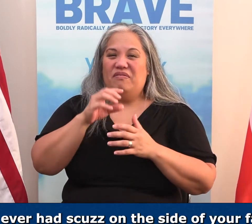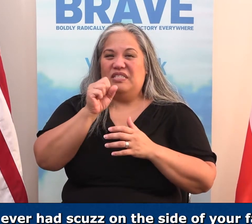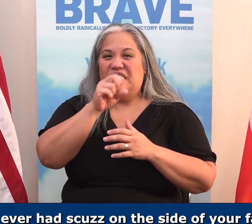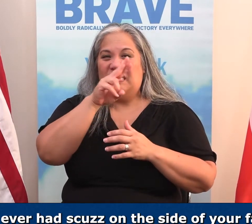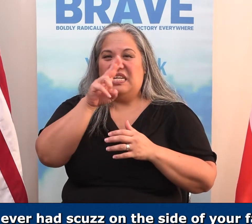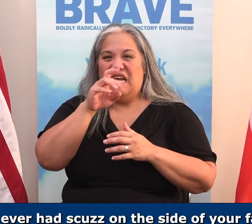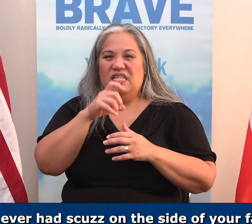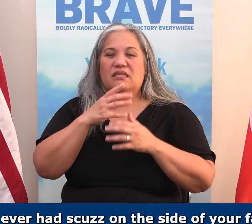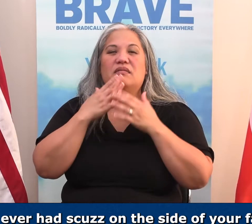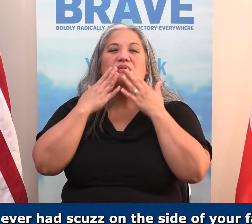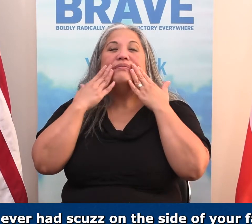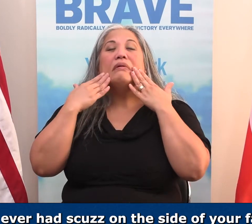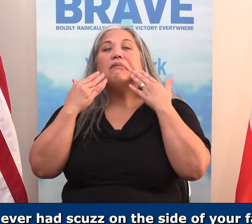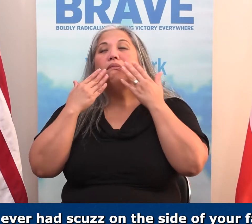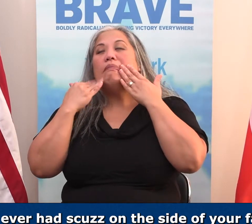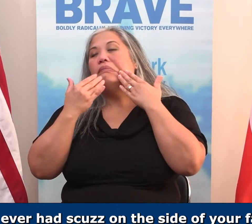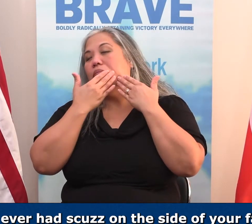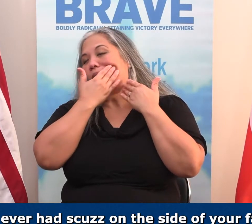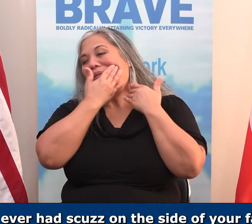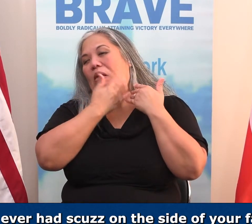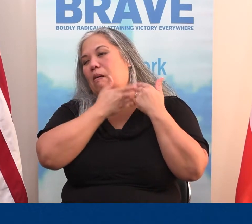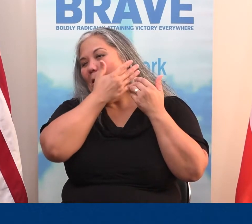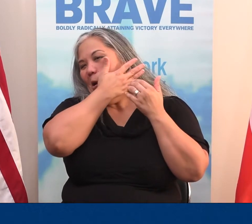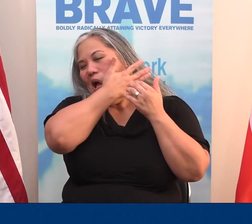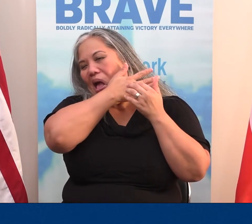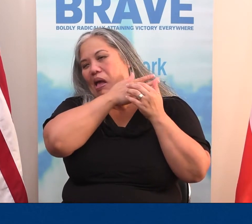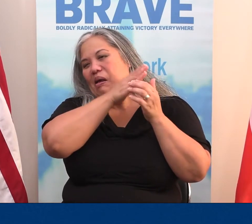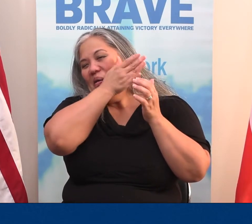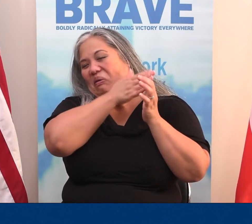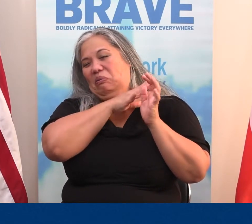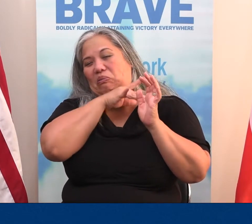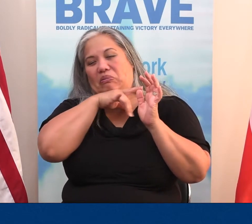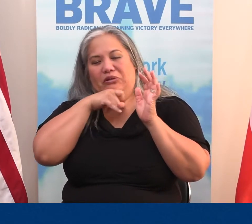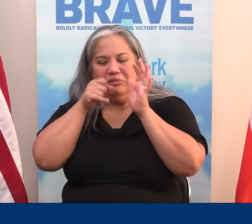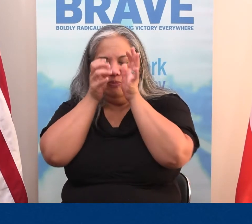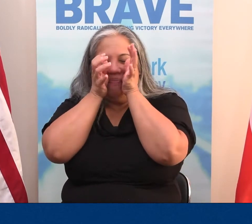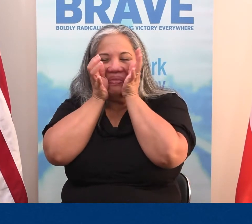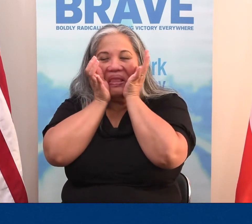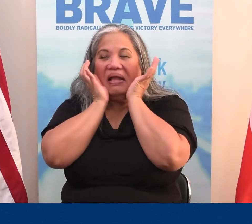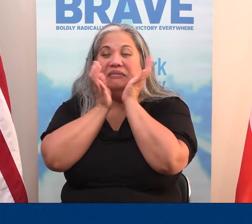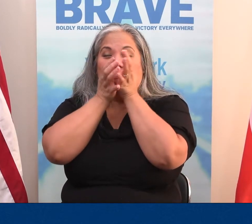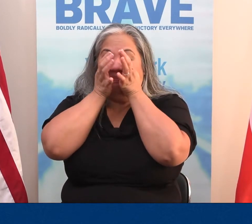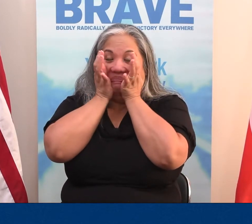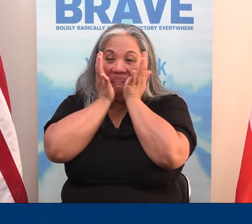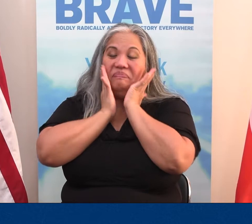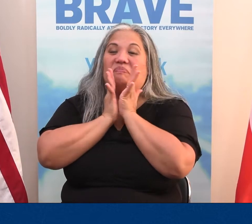had scuss on the side of your face or something like that? You know, you go, oh, gross, jigunit, man.